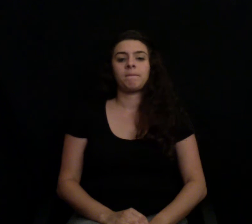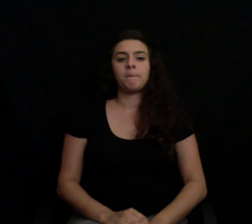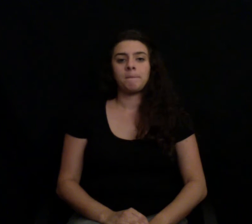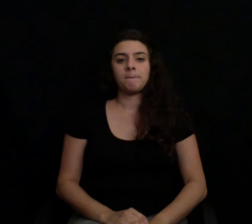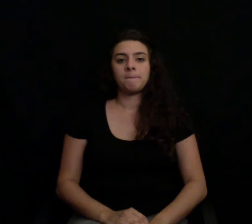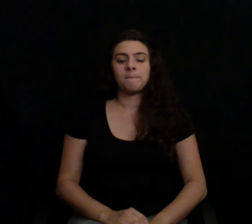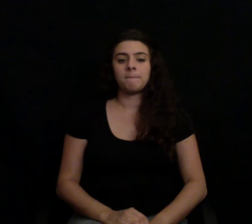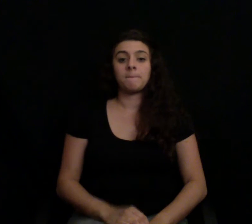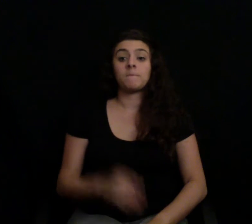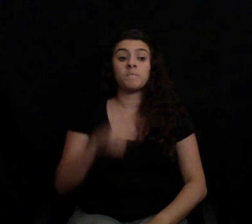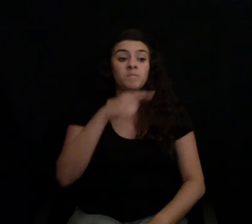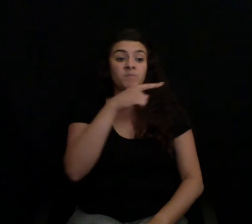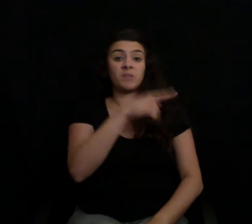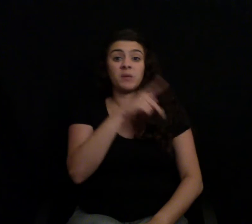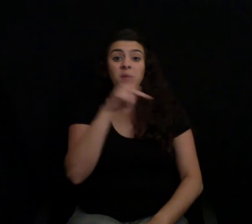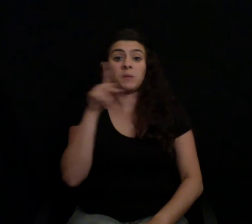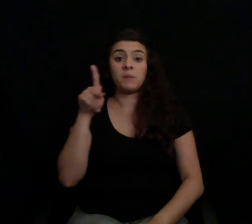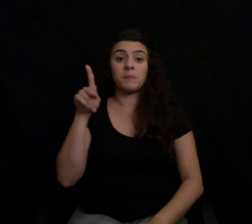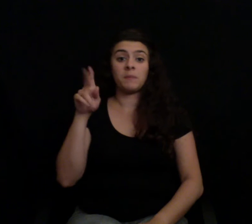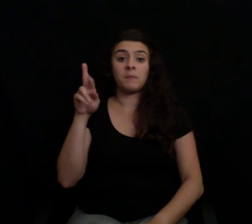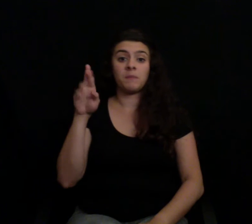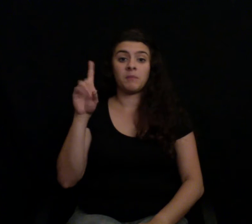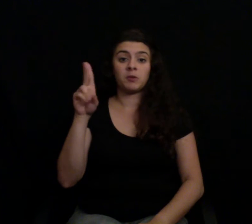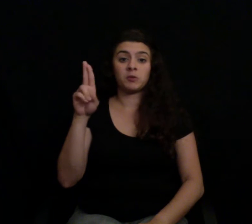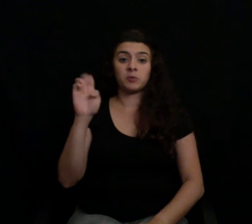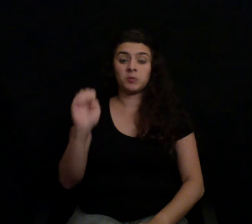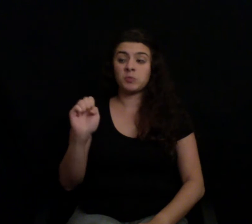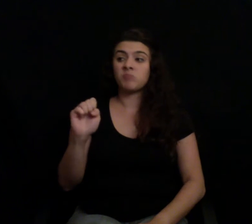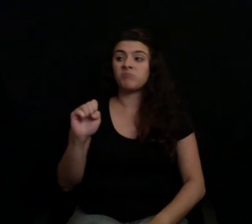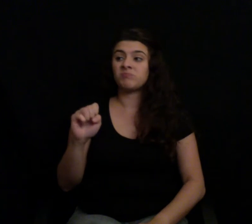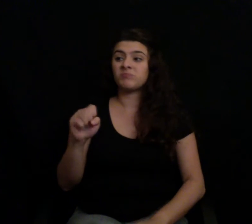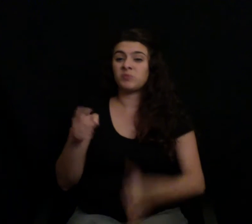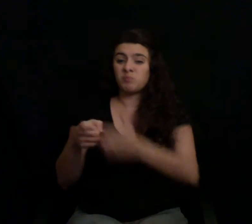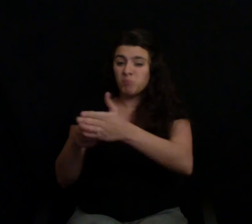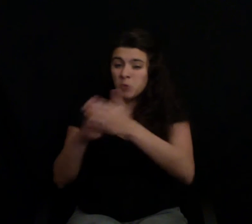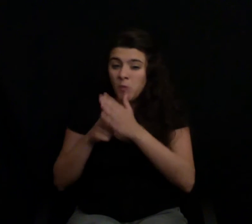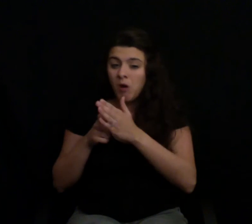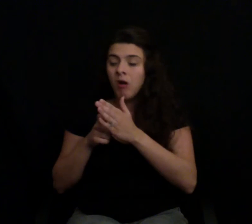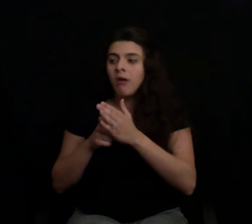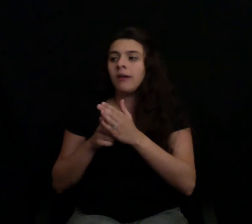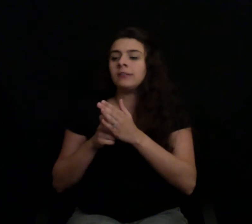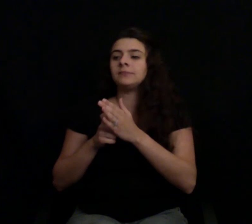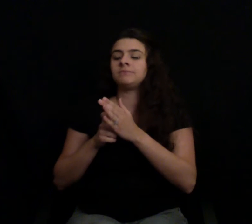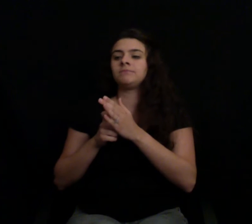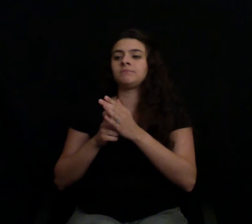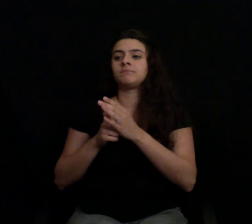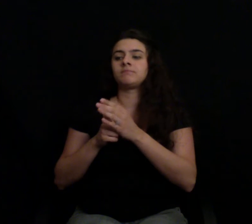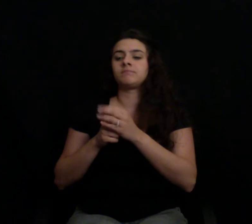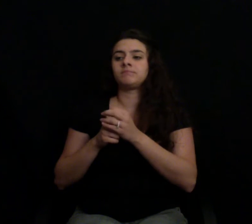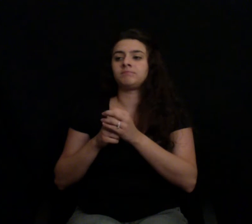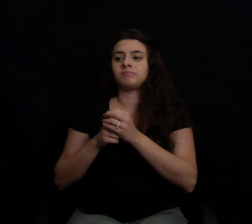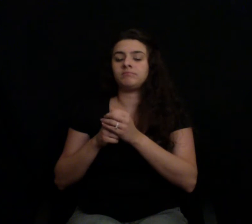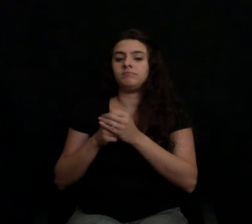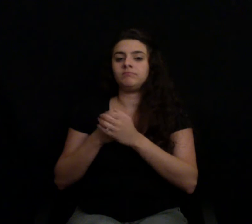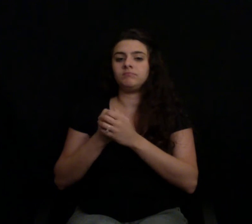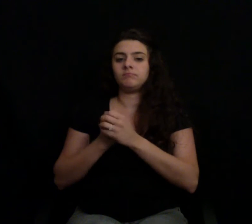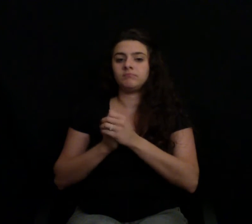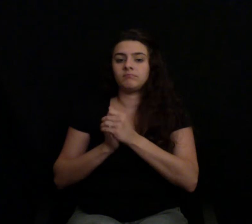can't make any other significant changes without the risk of losing his contract. There's a clause in there that says they can cancel it at any time for any